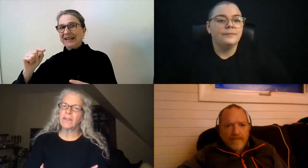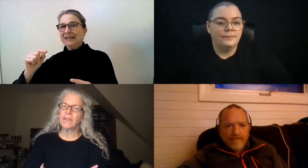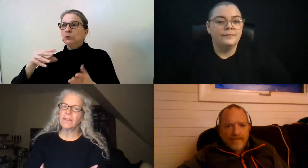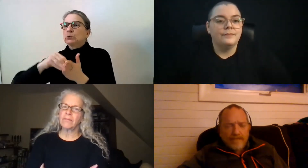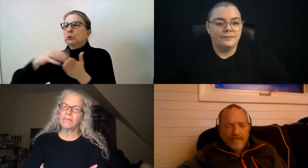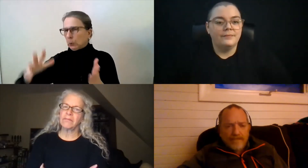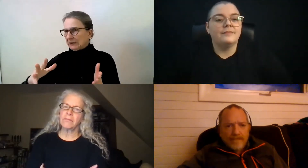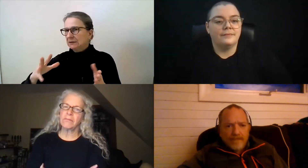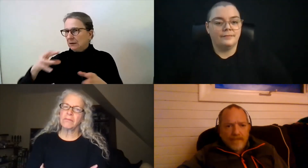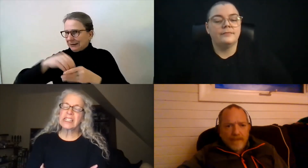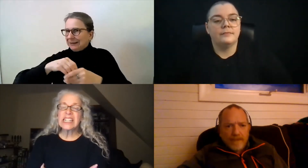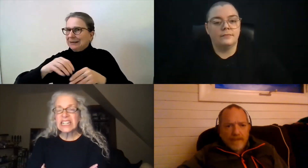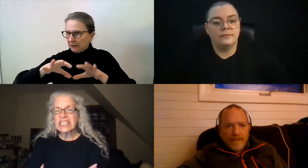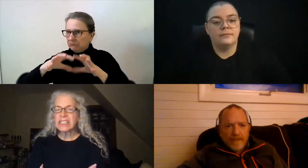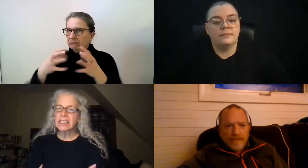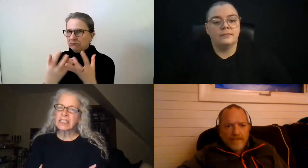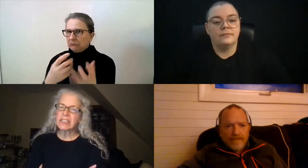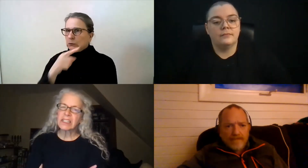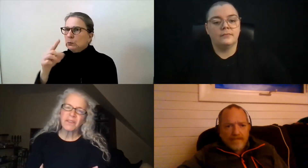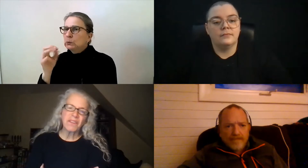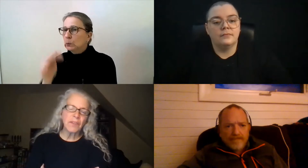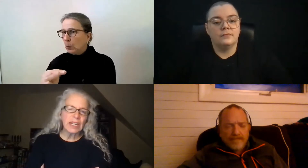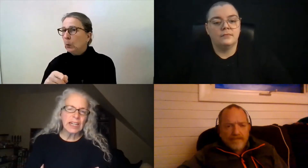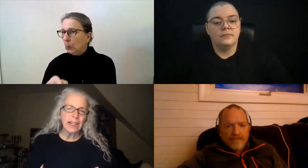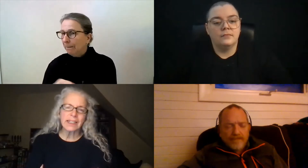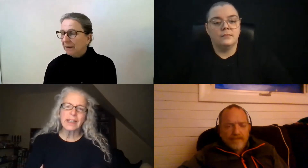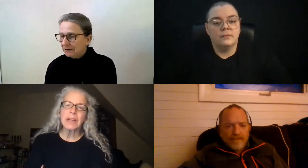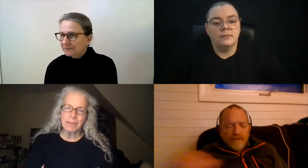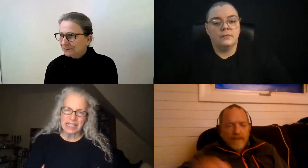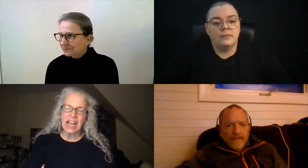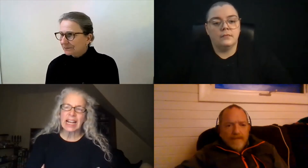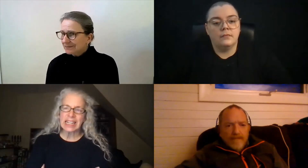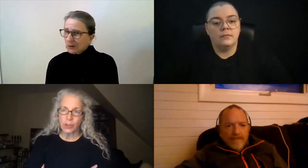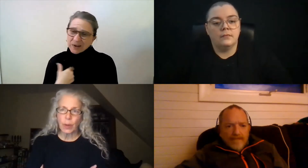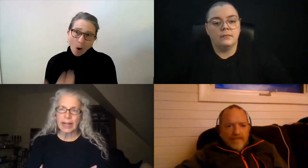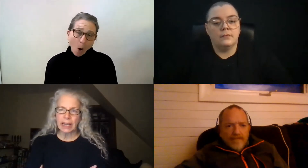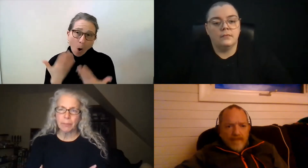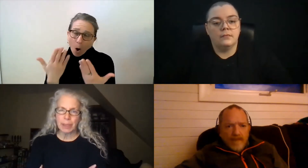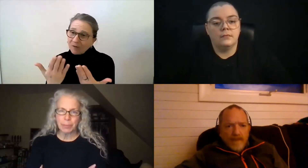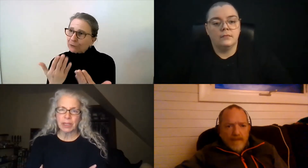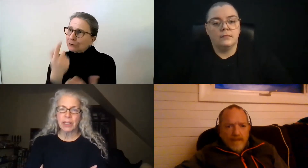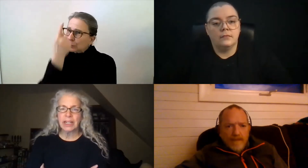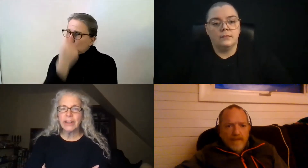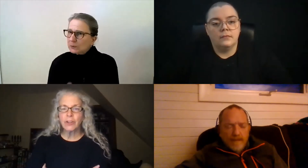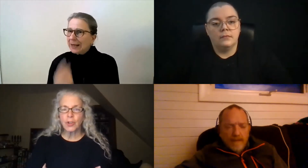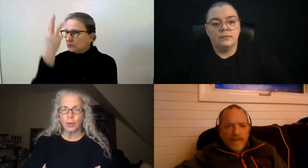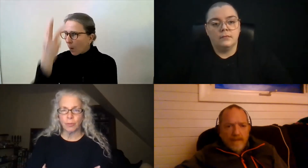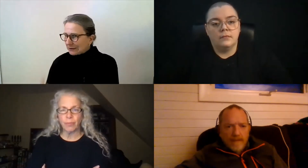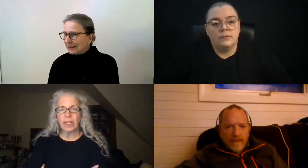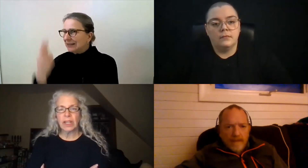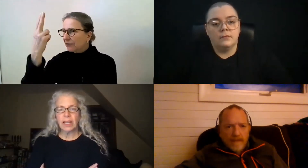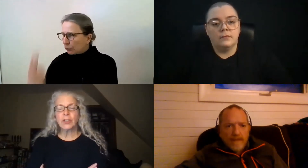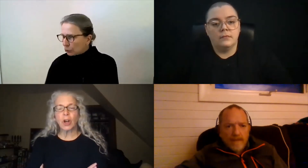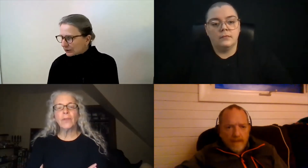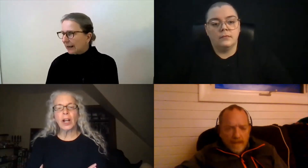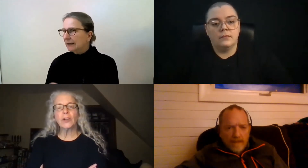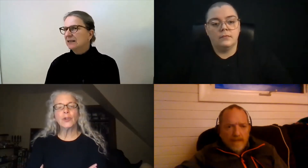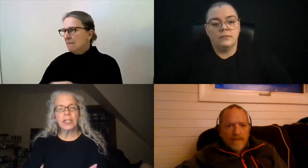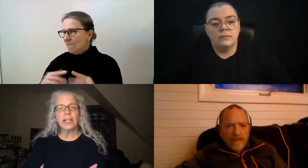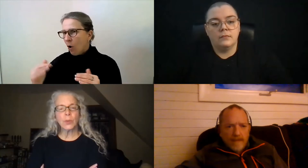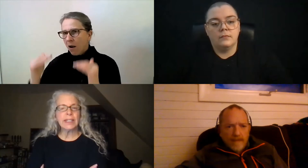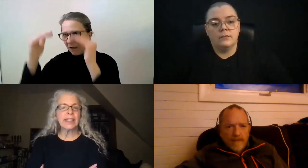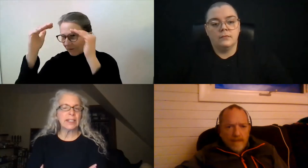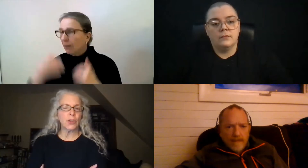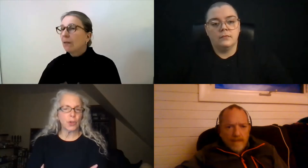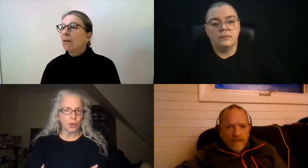might have six to 15 and sometimes as high as 20 people in the Zoom. It's offered on